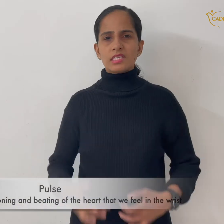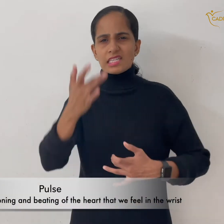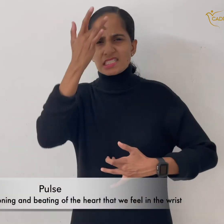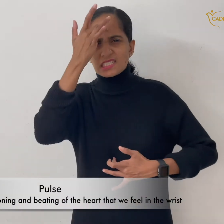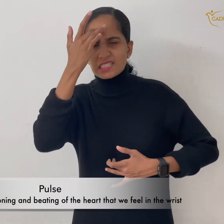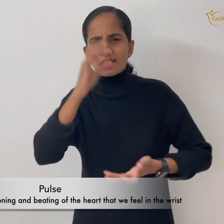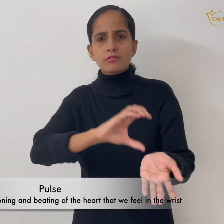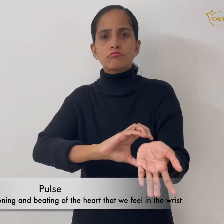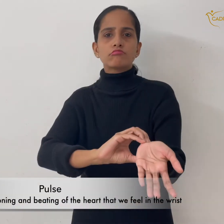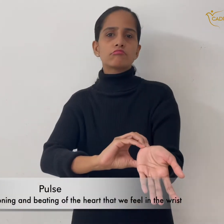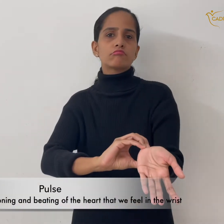pulse